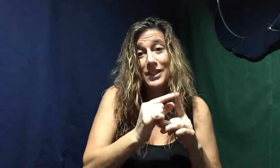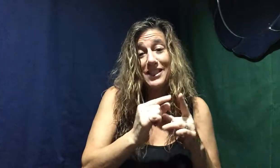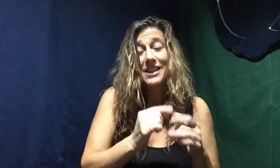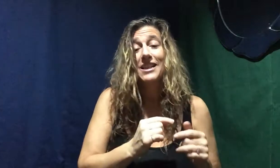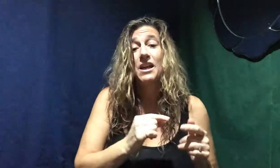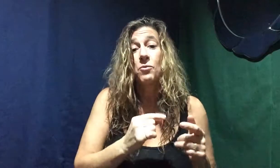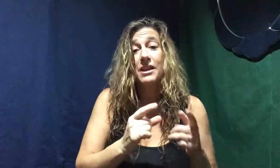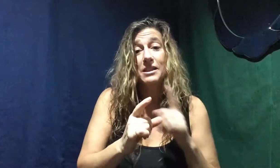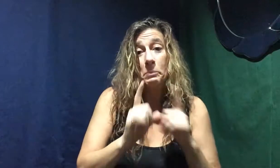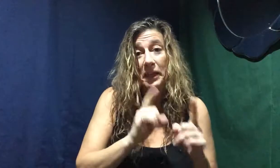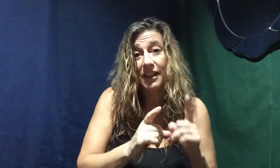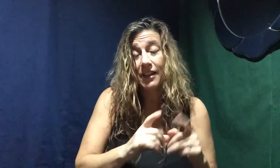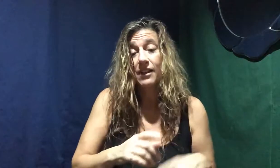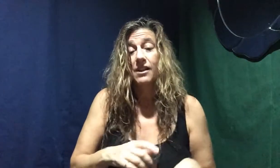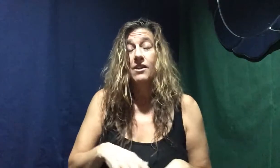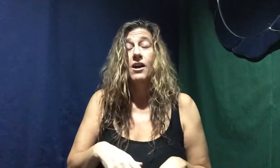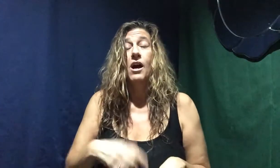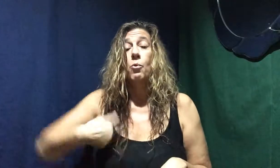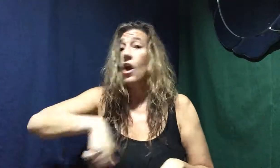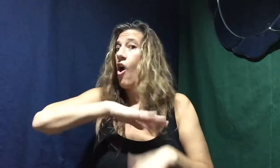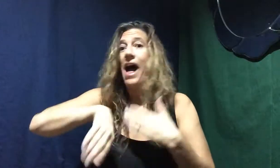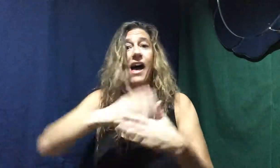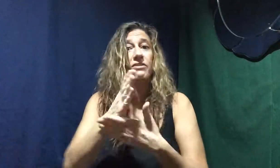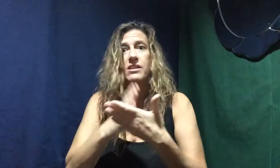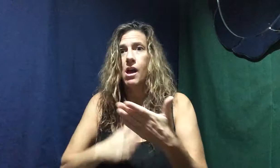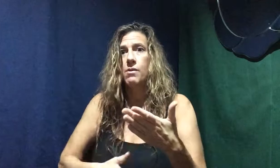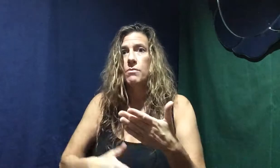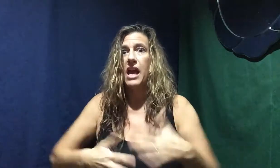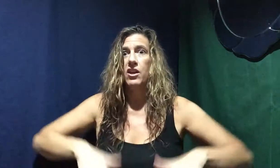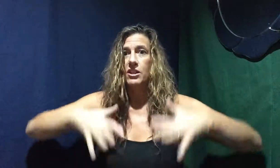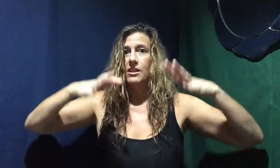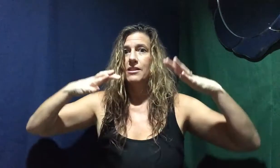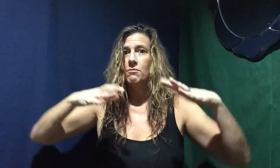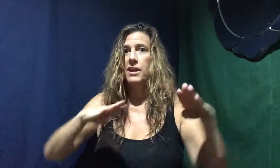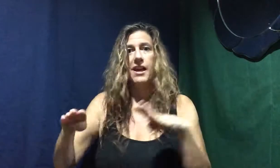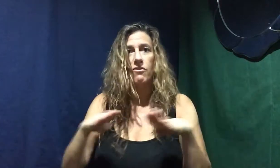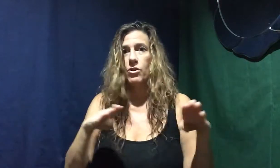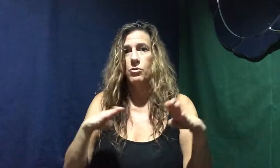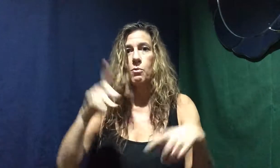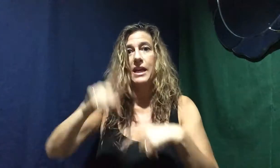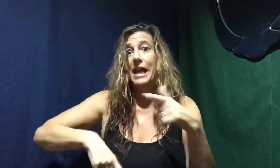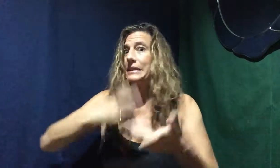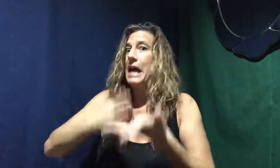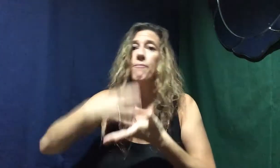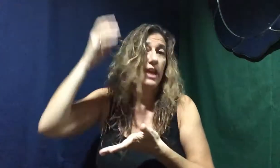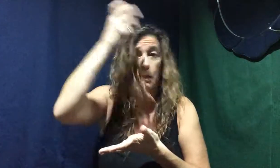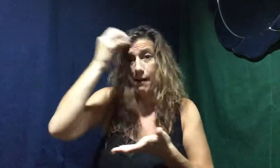that we speak. We all have some anxious behaviors where we can't stop thinking about